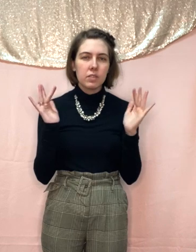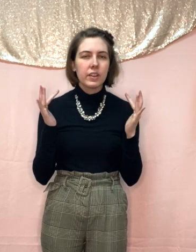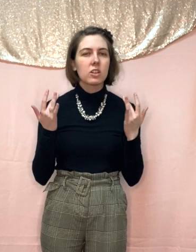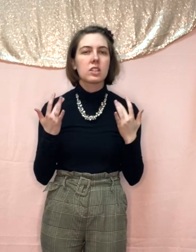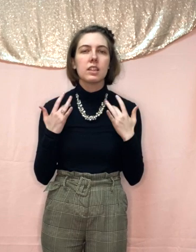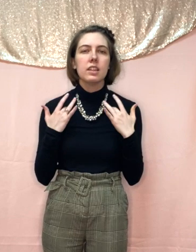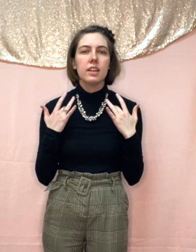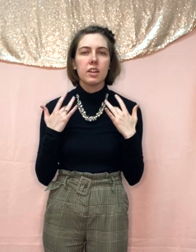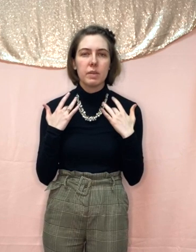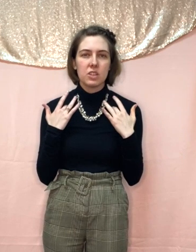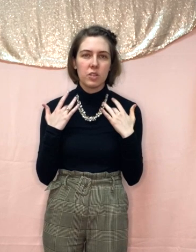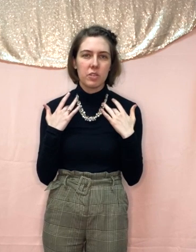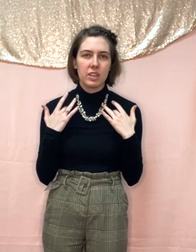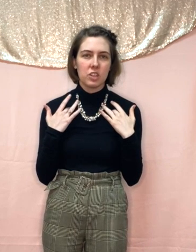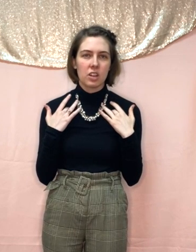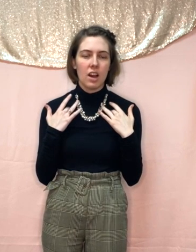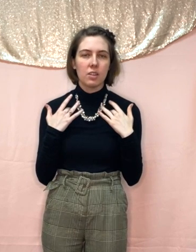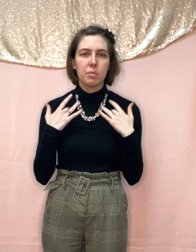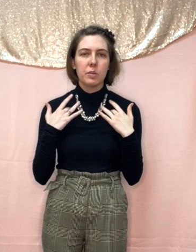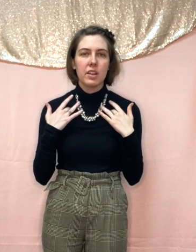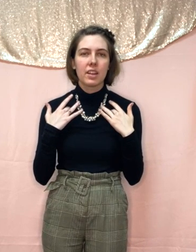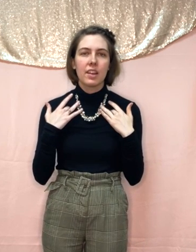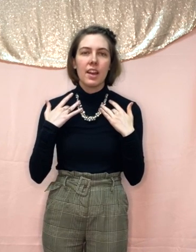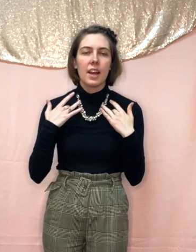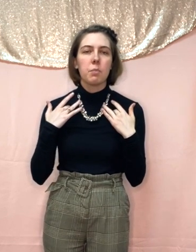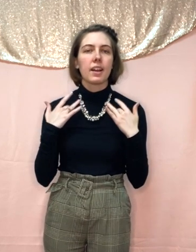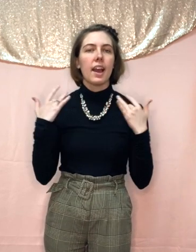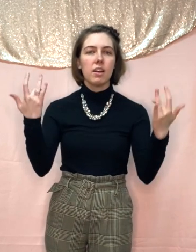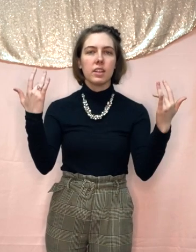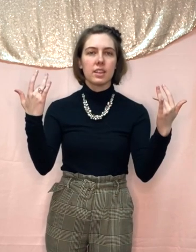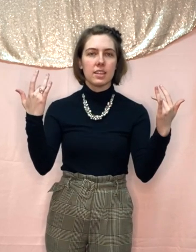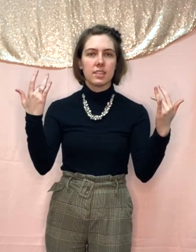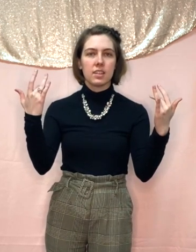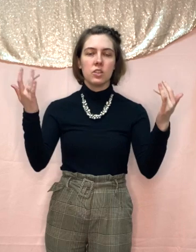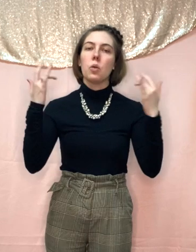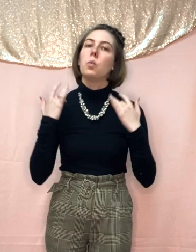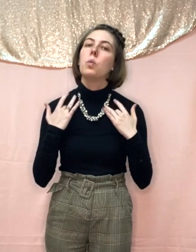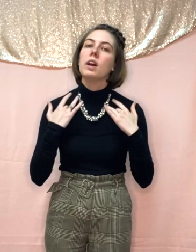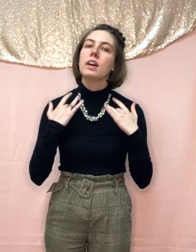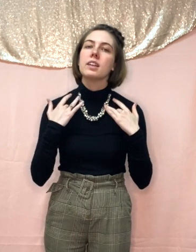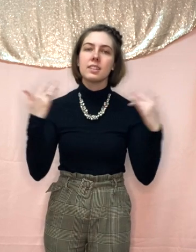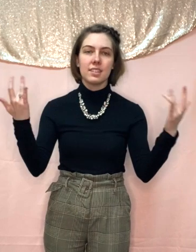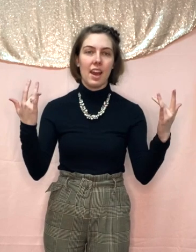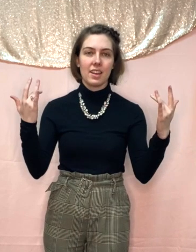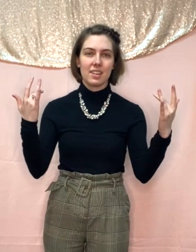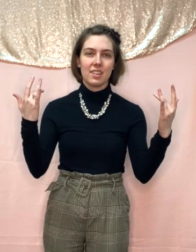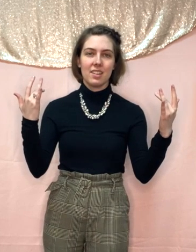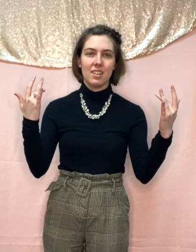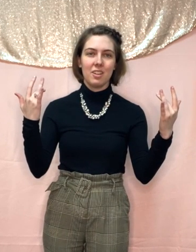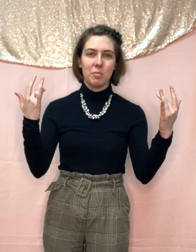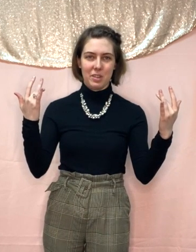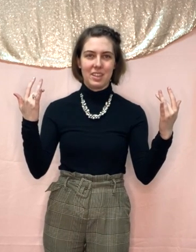your middle fingers a little bit so that you can touch your collarbone and bring it out like this. So what do you say?